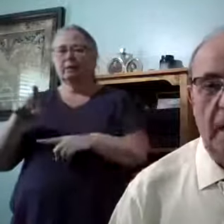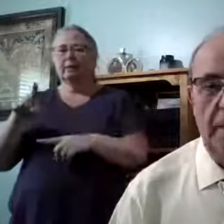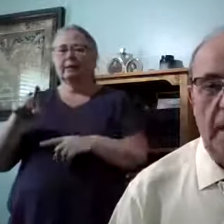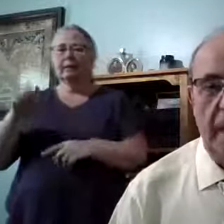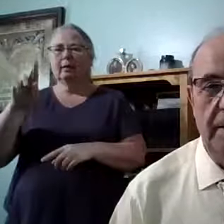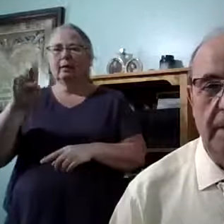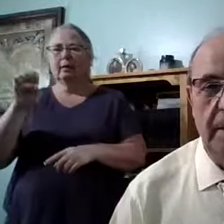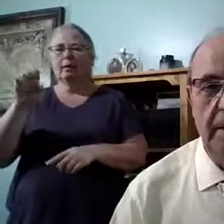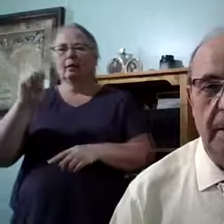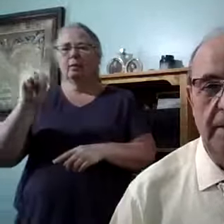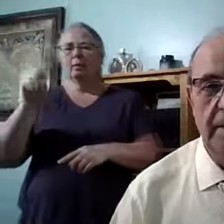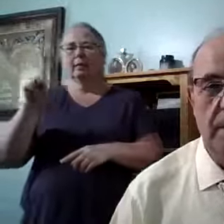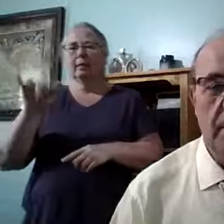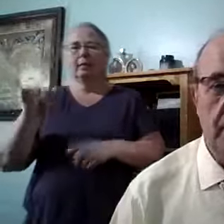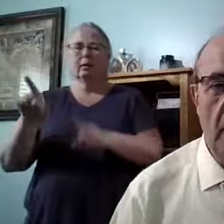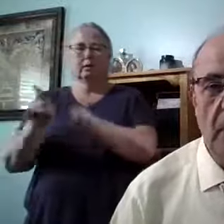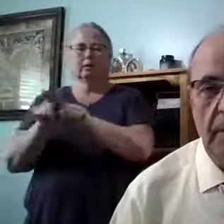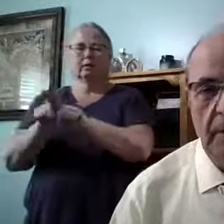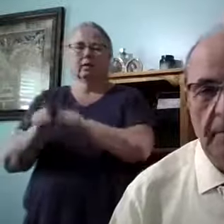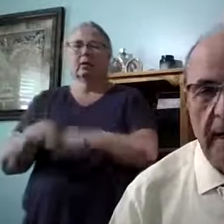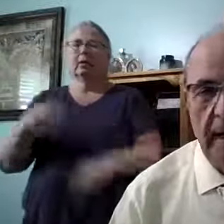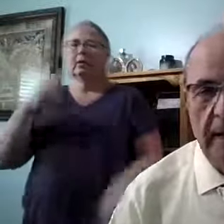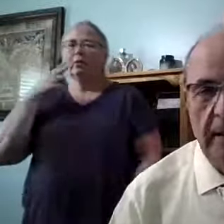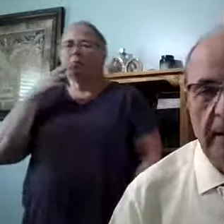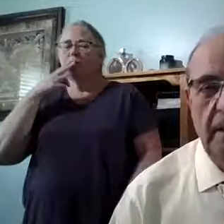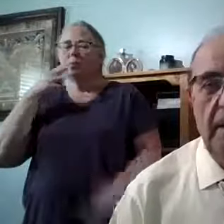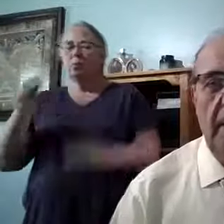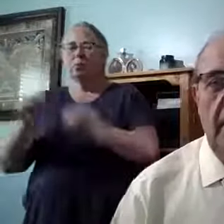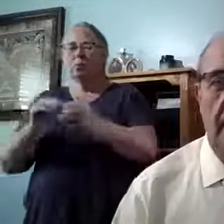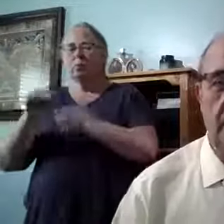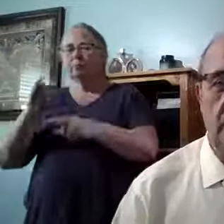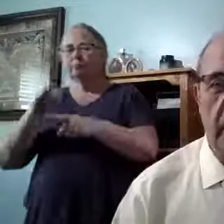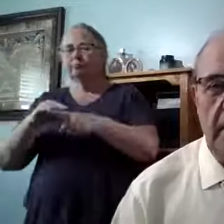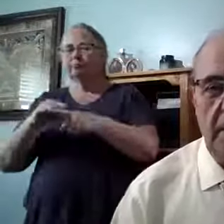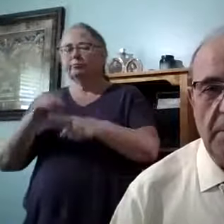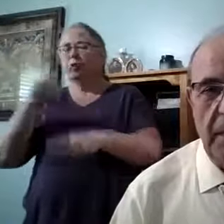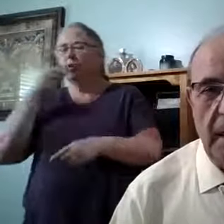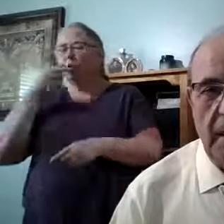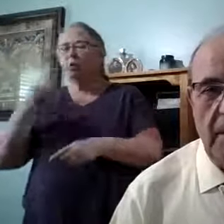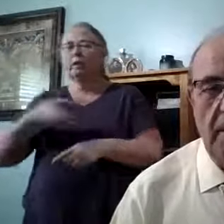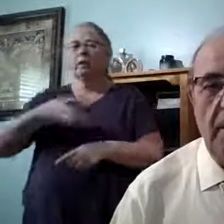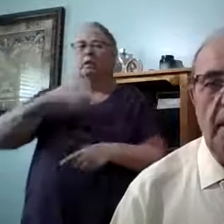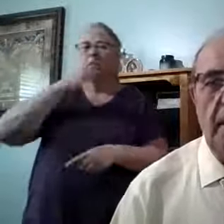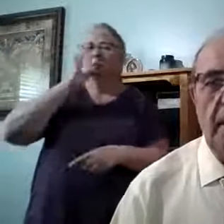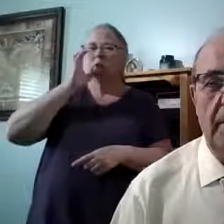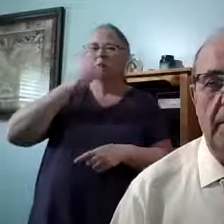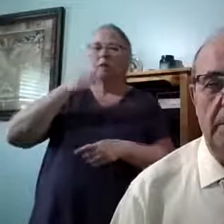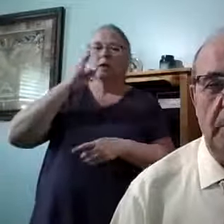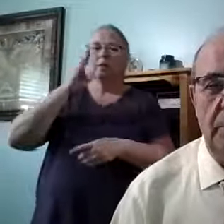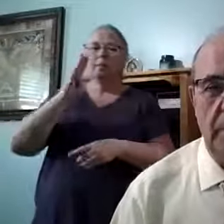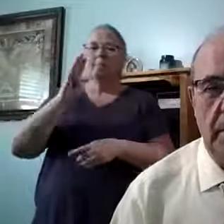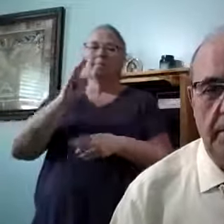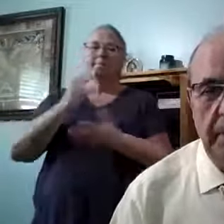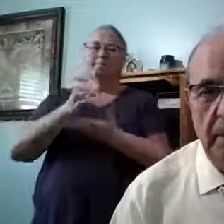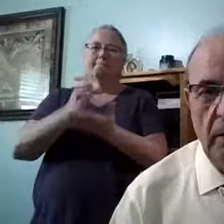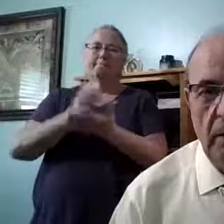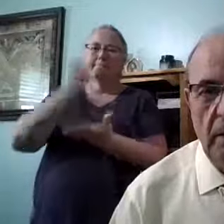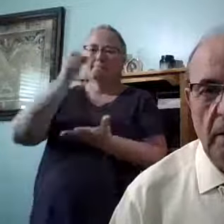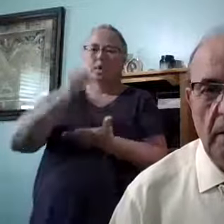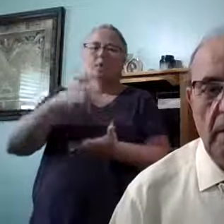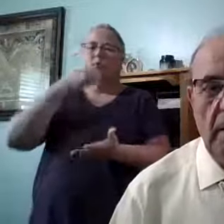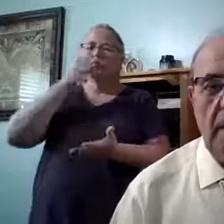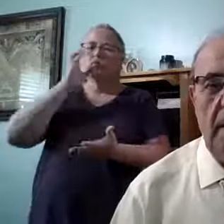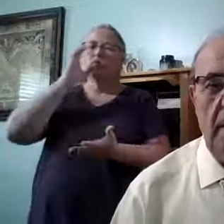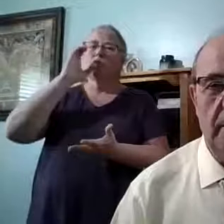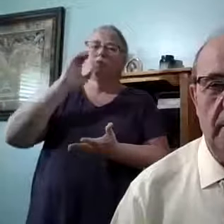for anxiety, and that's smoke another pack. That's a drink another bottle. That's push another pill.